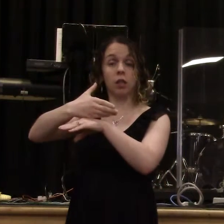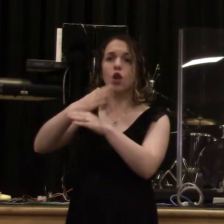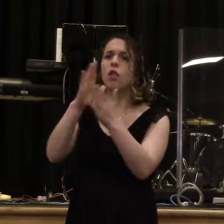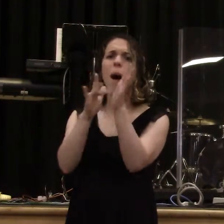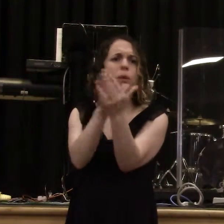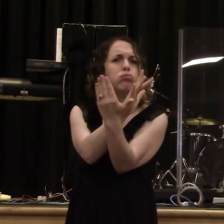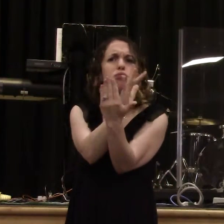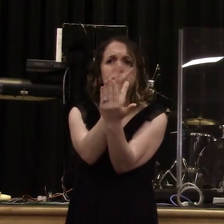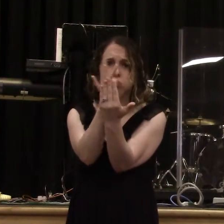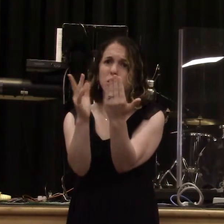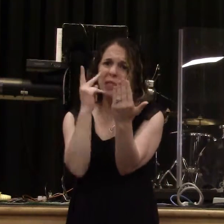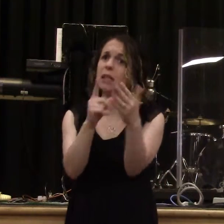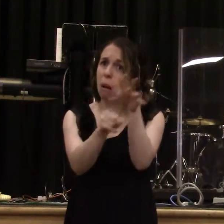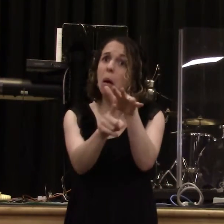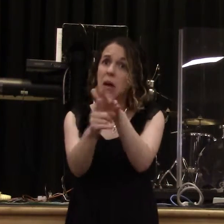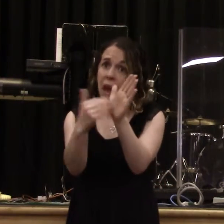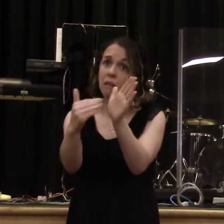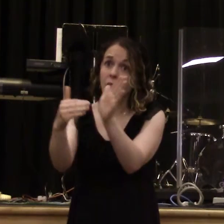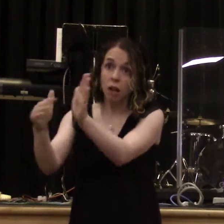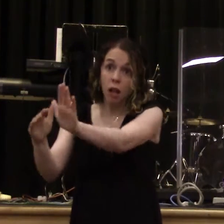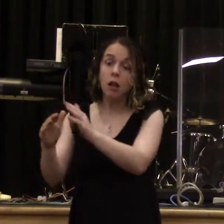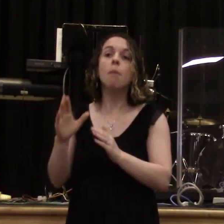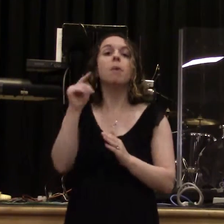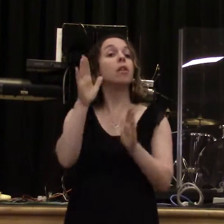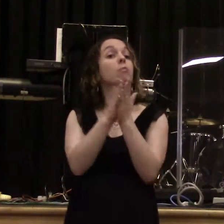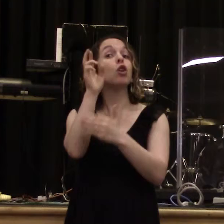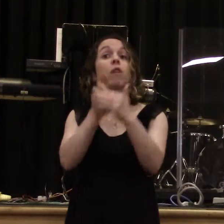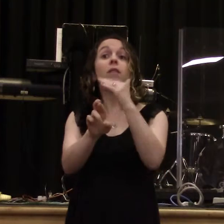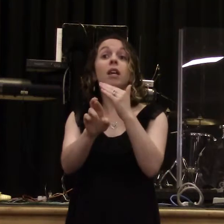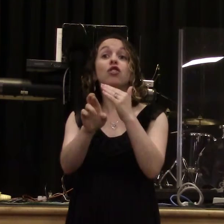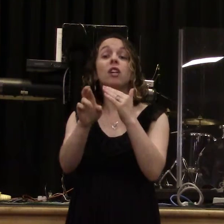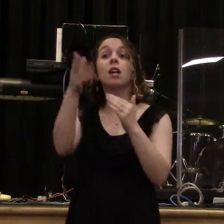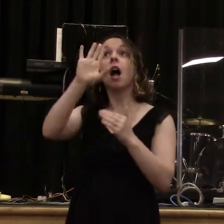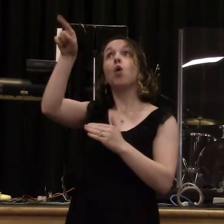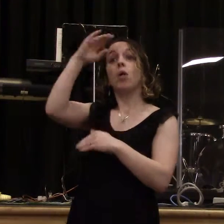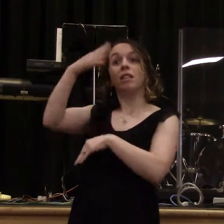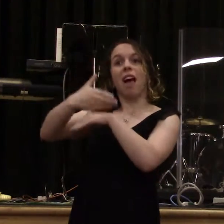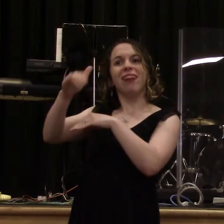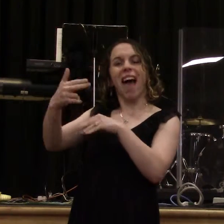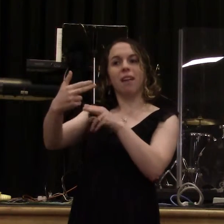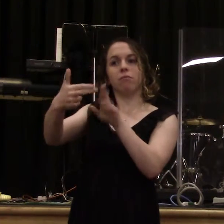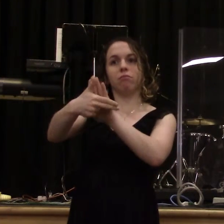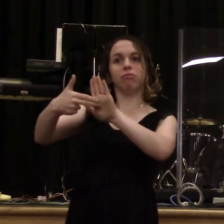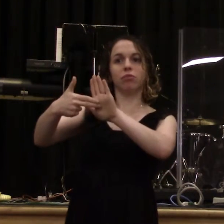But in the book of Revelation, it's only used of him one time. And so this is like jumping out. This